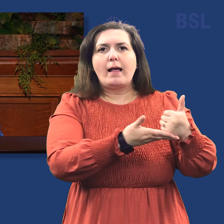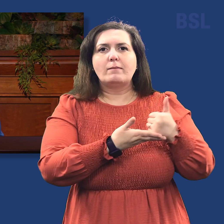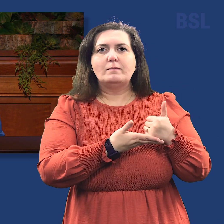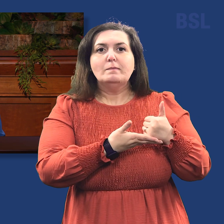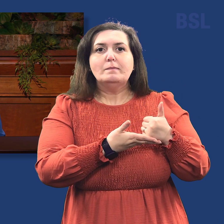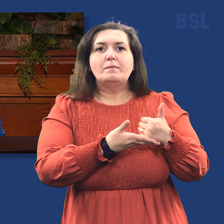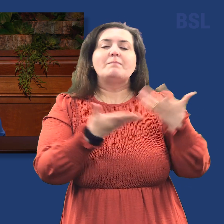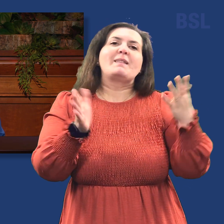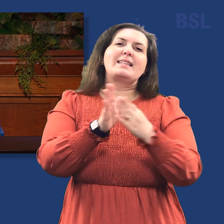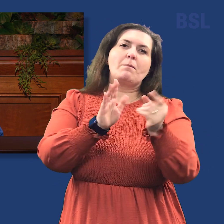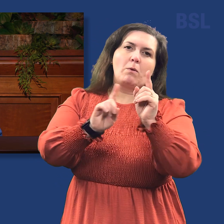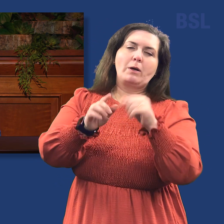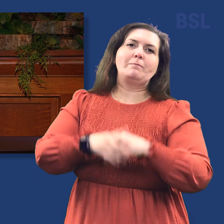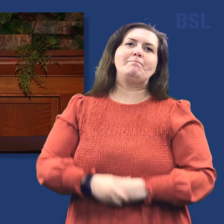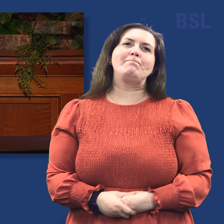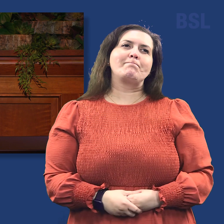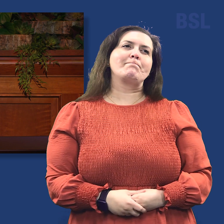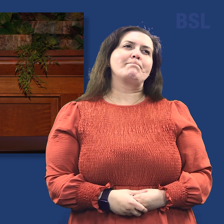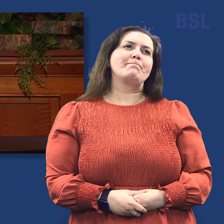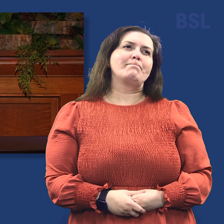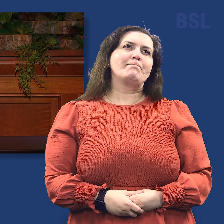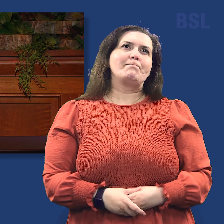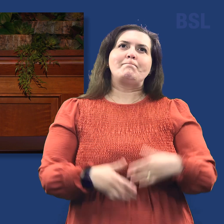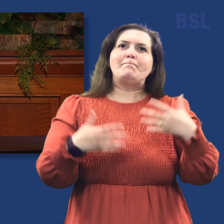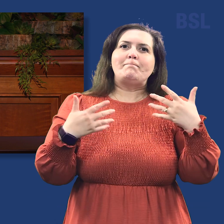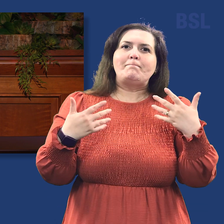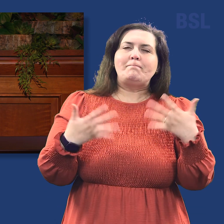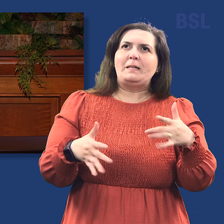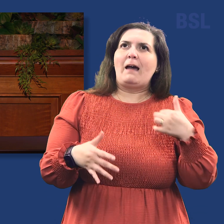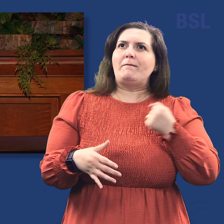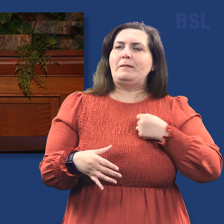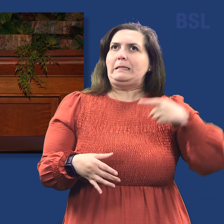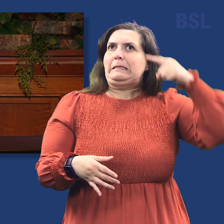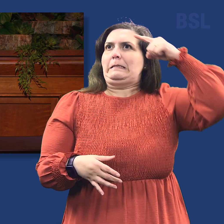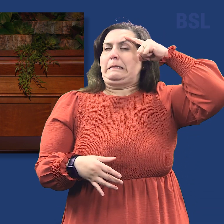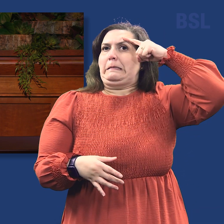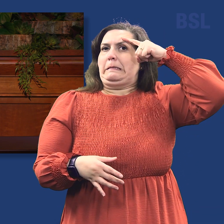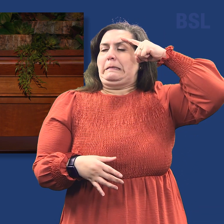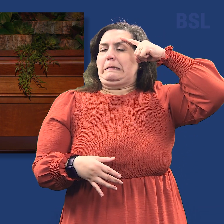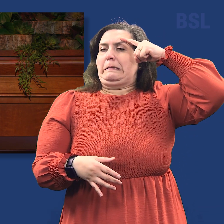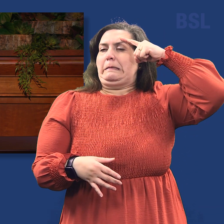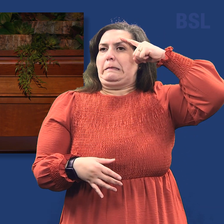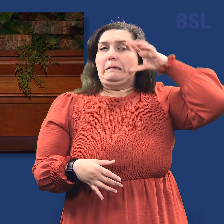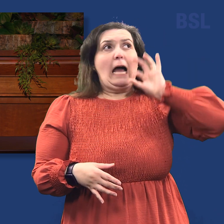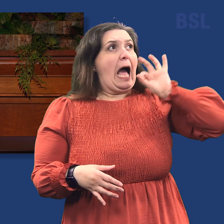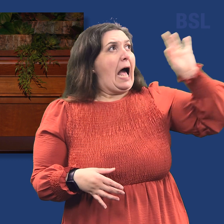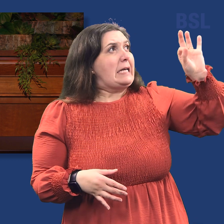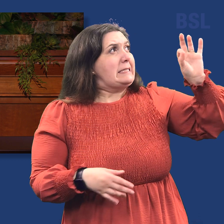For example, perhaps I have a carefully guarded resentment toward someone. When I ask if there is more to confess,